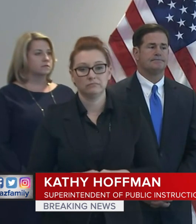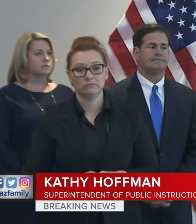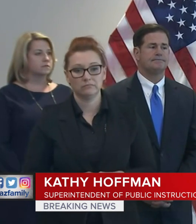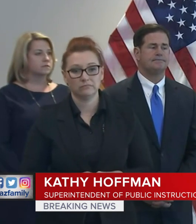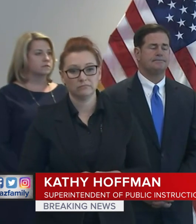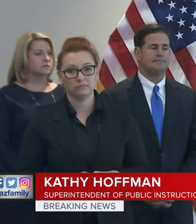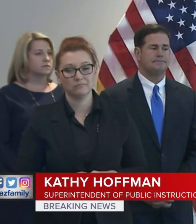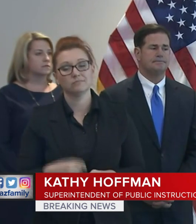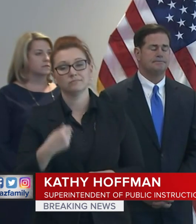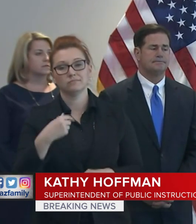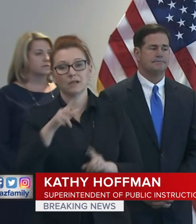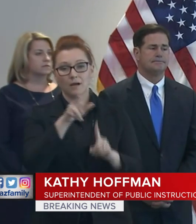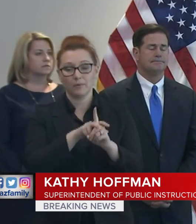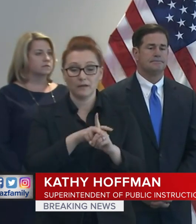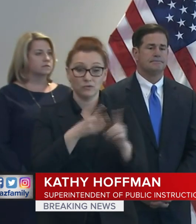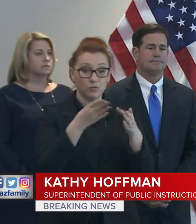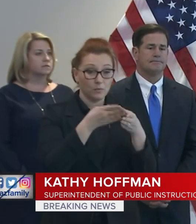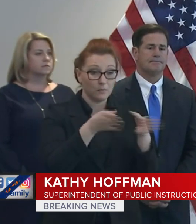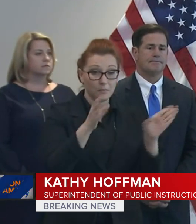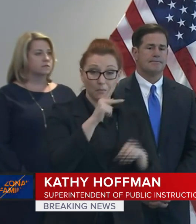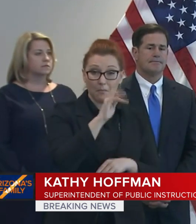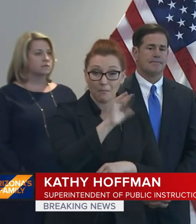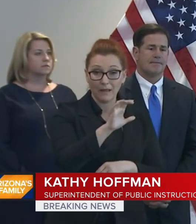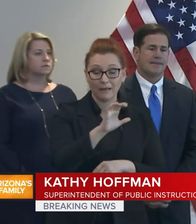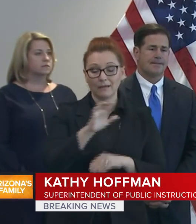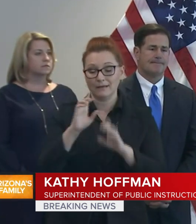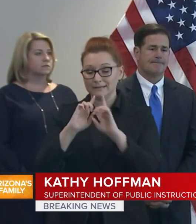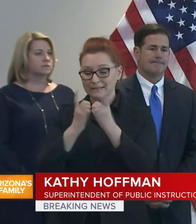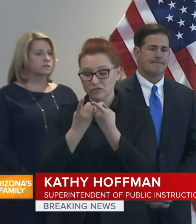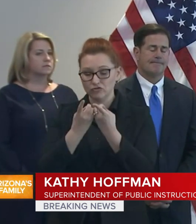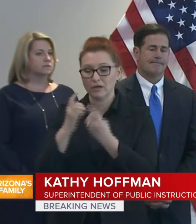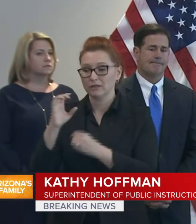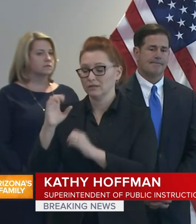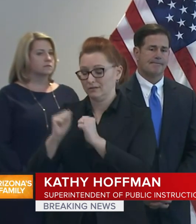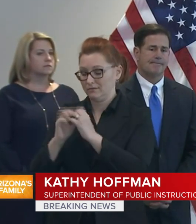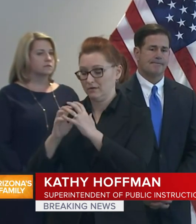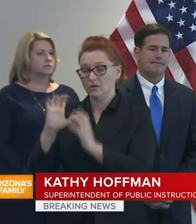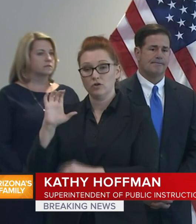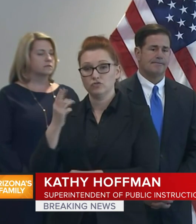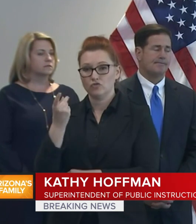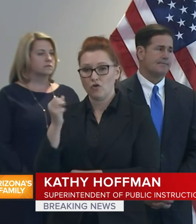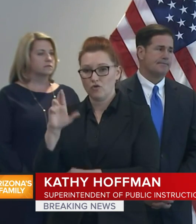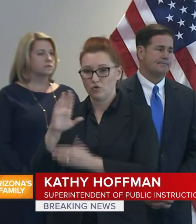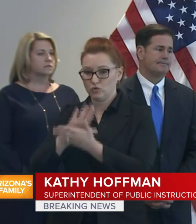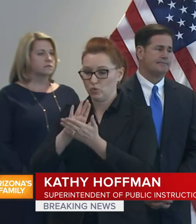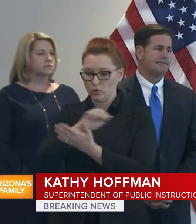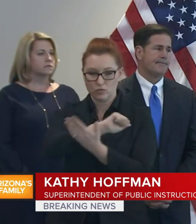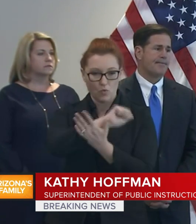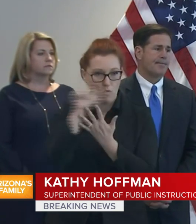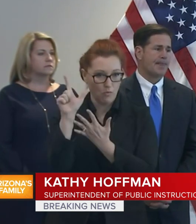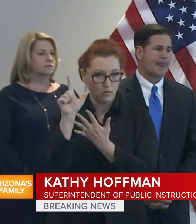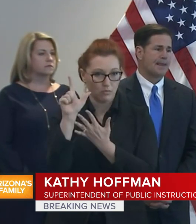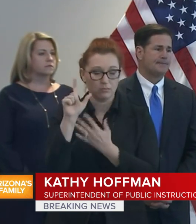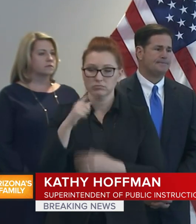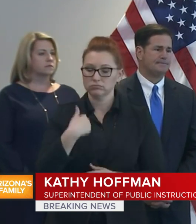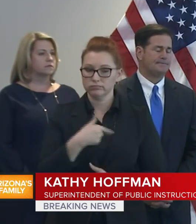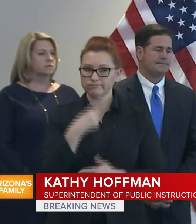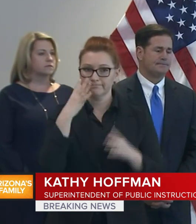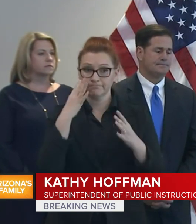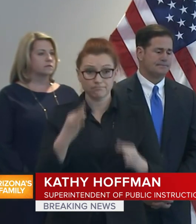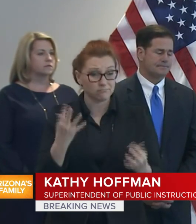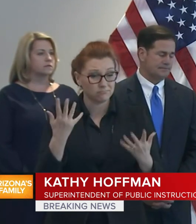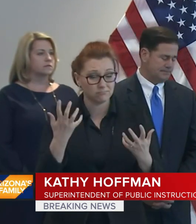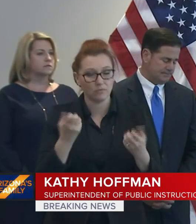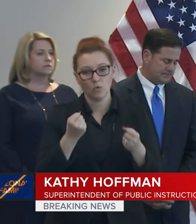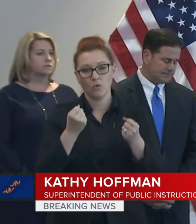district, and charter schools. This decision was made in the best interest of the health of our students, teachers, and their